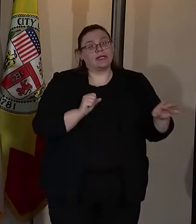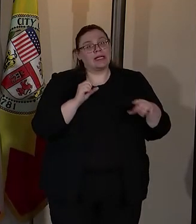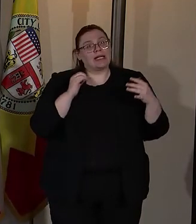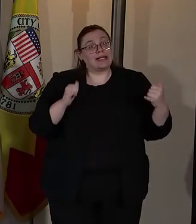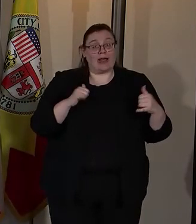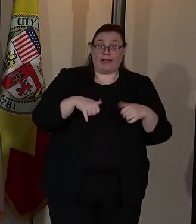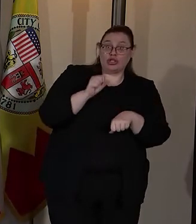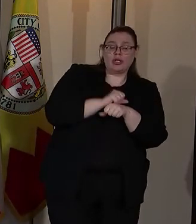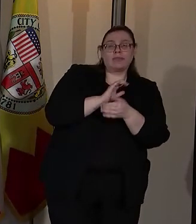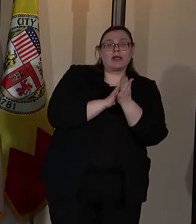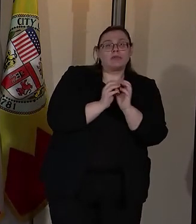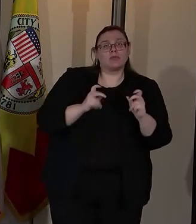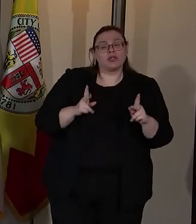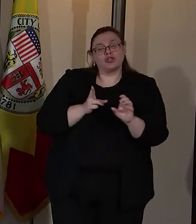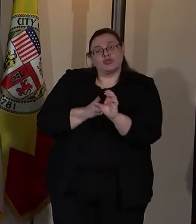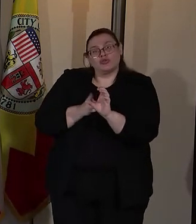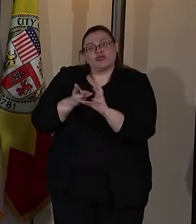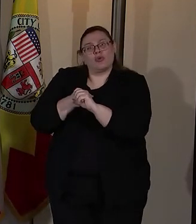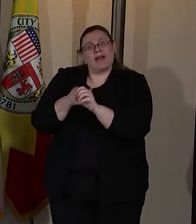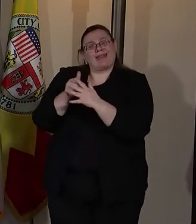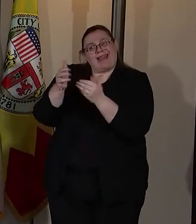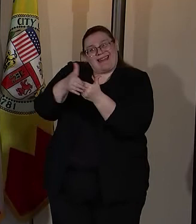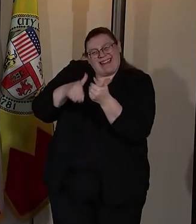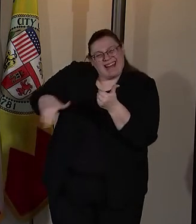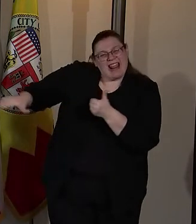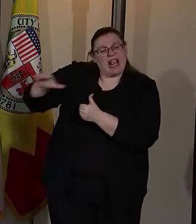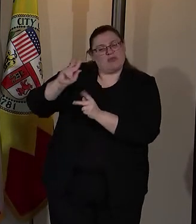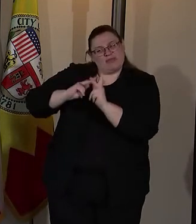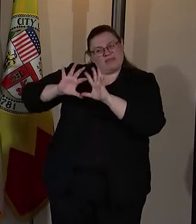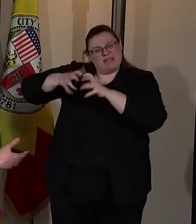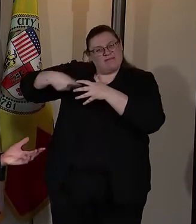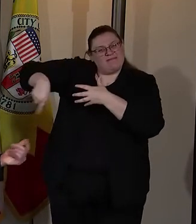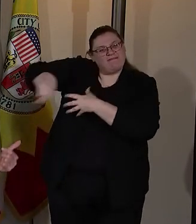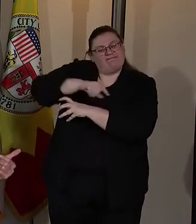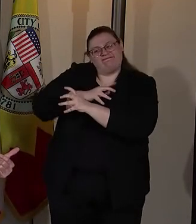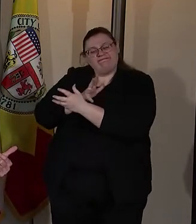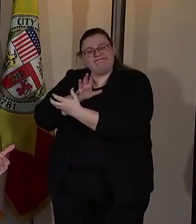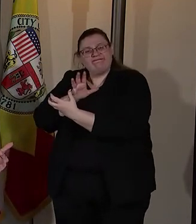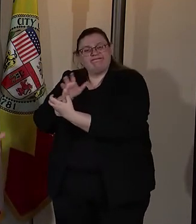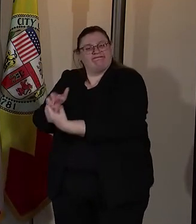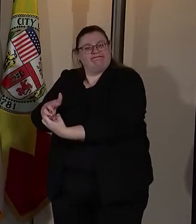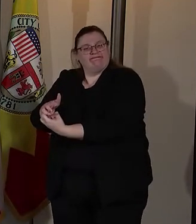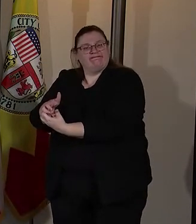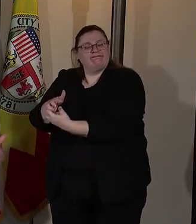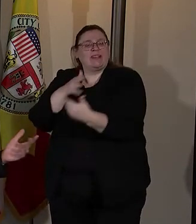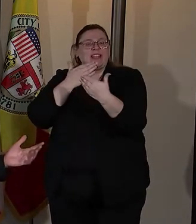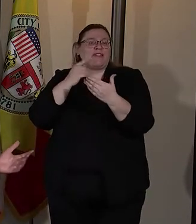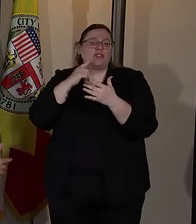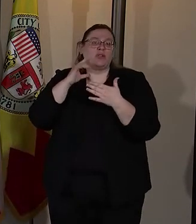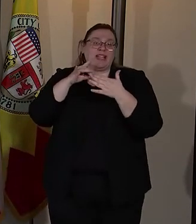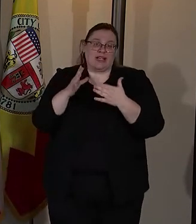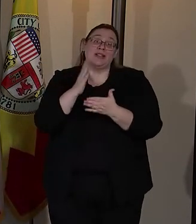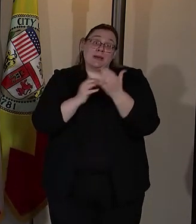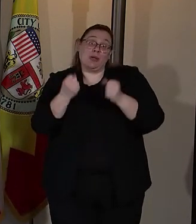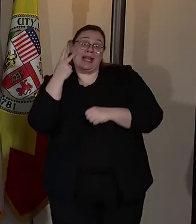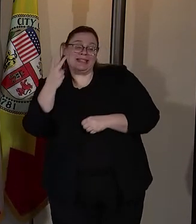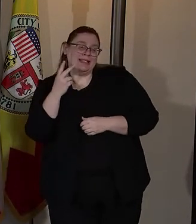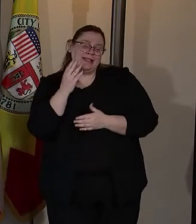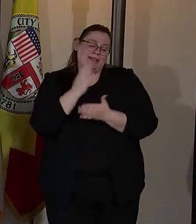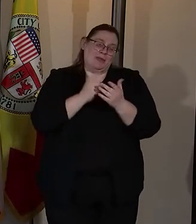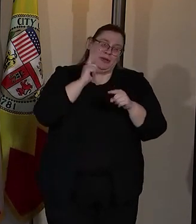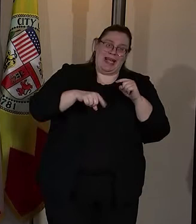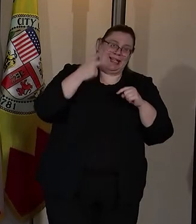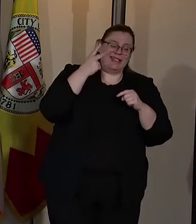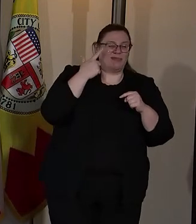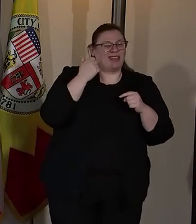to join the fabric of a neighborhood. I'm so grateful to the leaders some of who you can see and some because of COVID-19